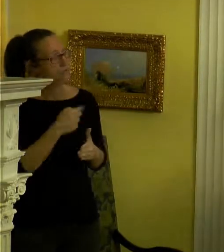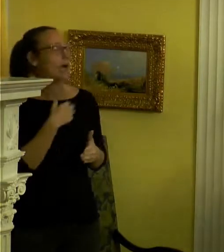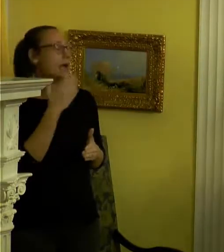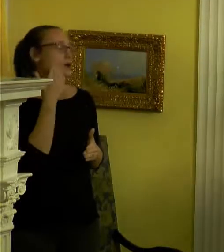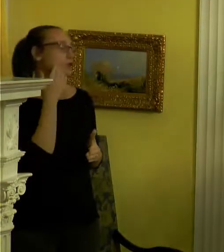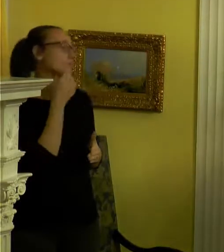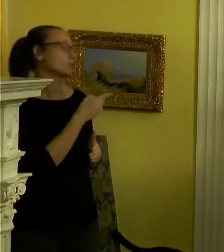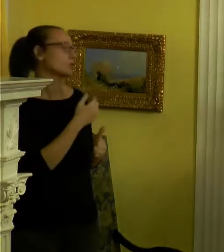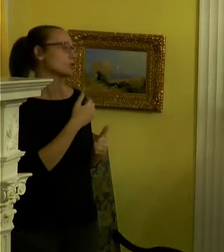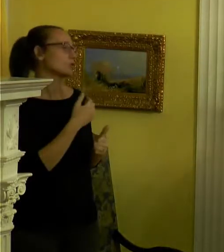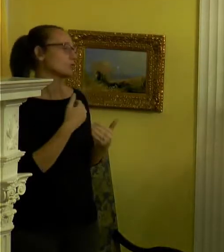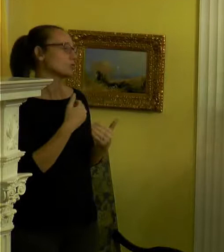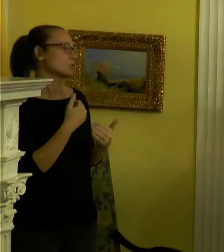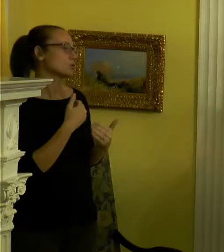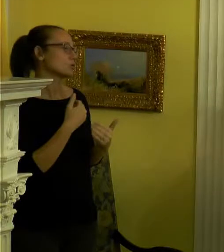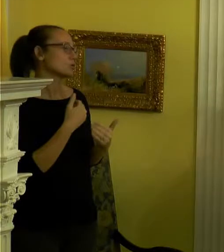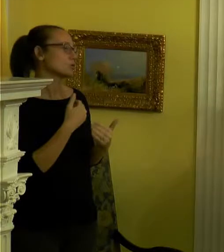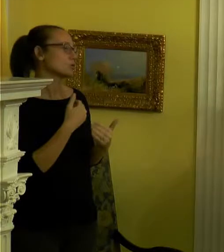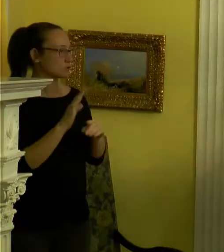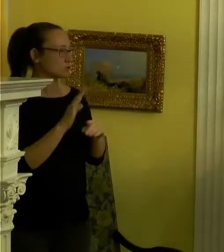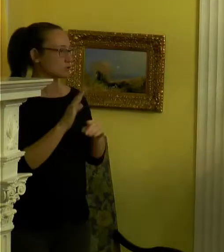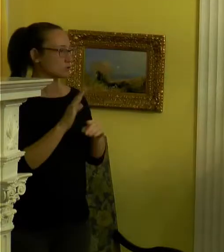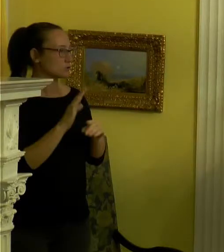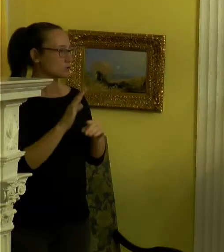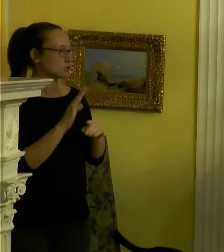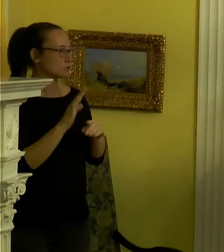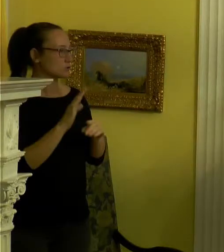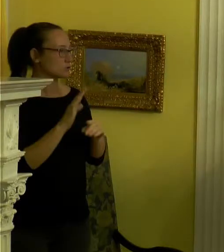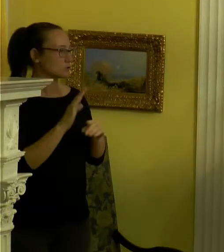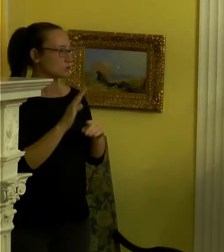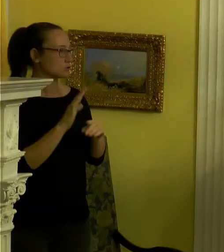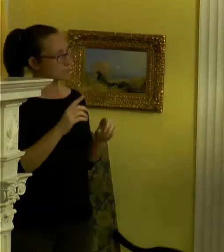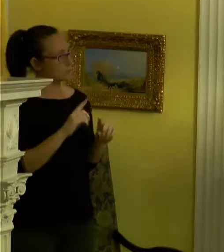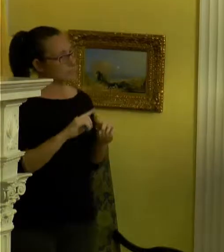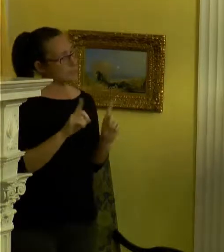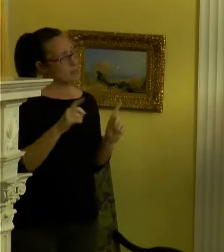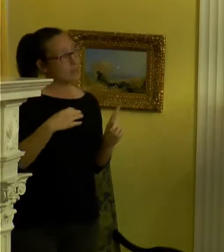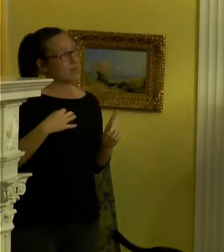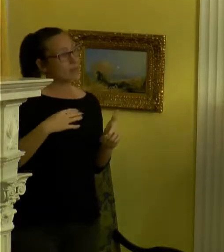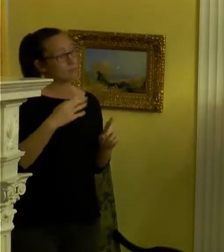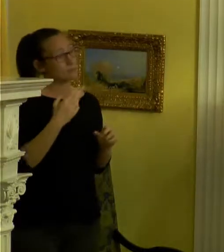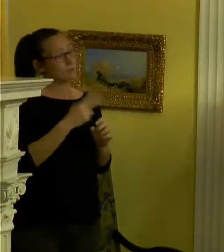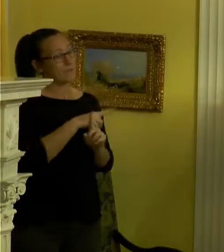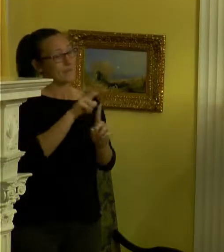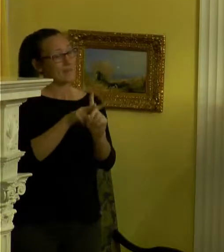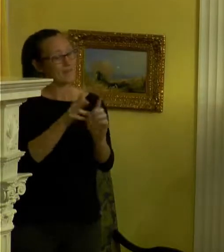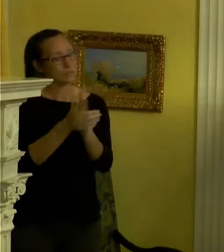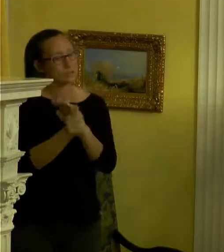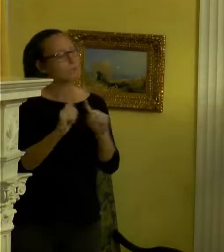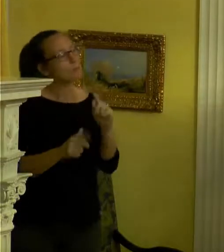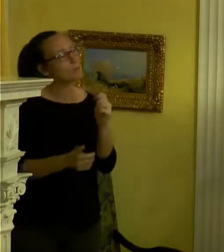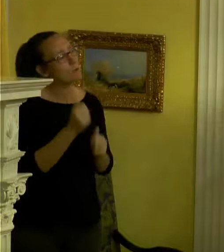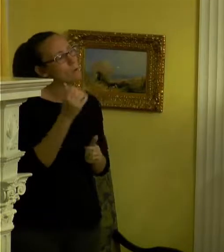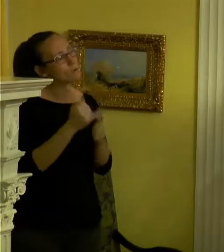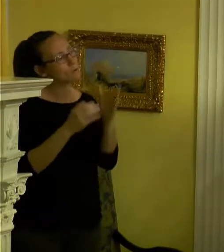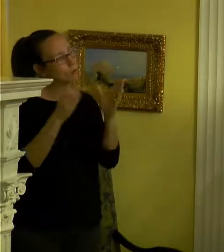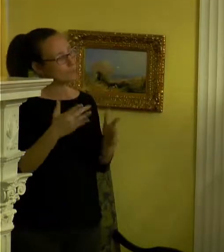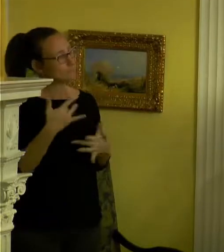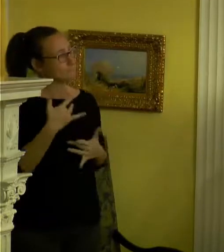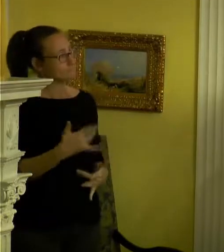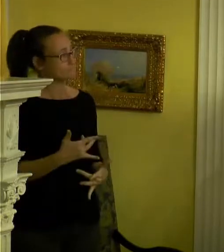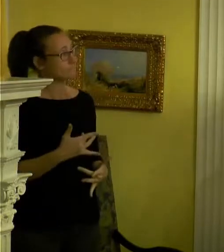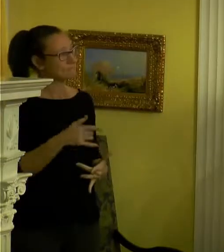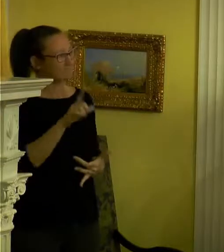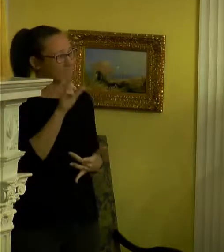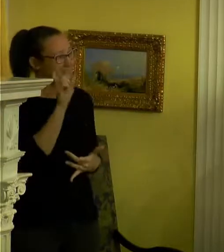you have the business, right, where you're, like, helping artists, like, apply their skills. But most artists usually, to exist,